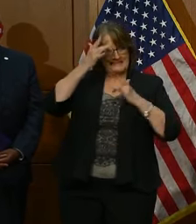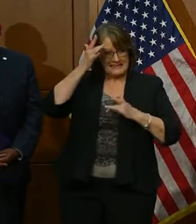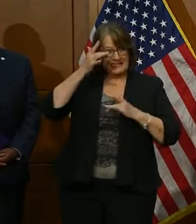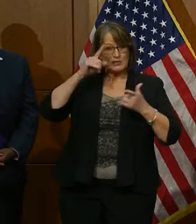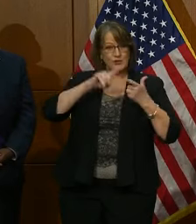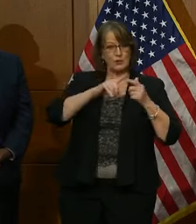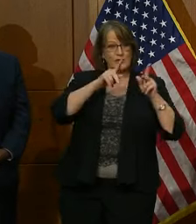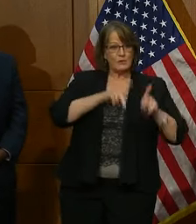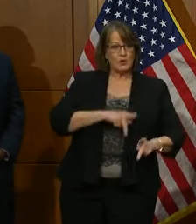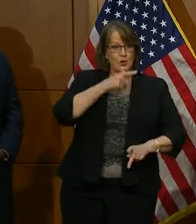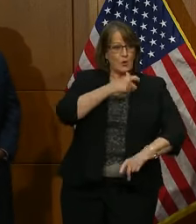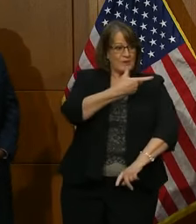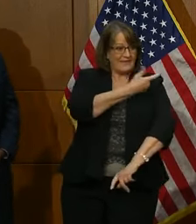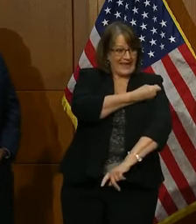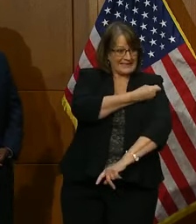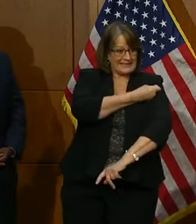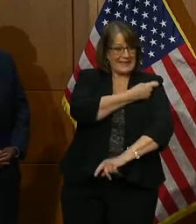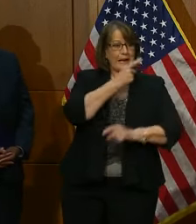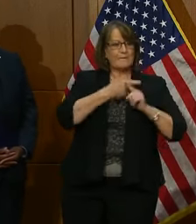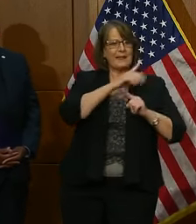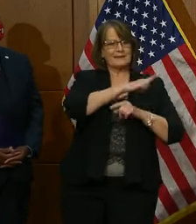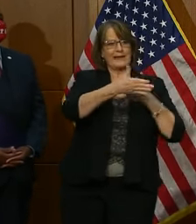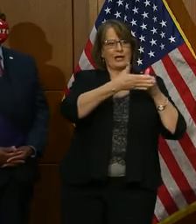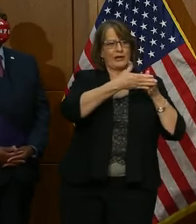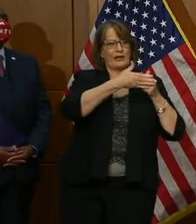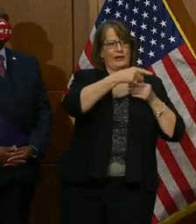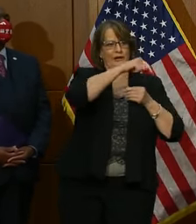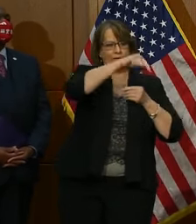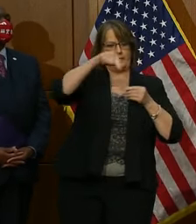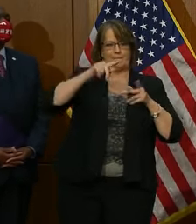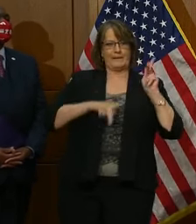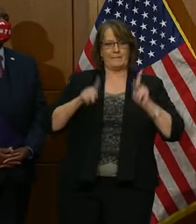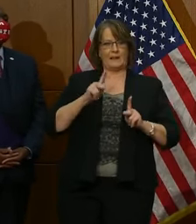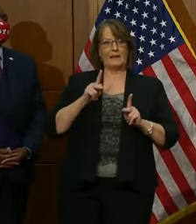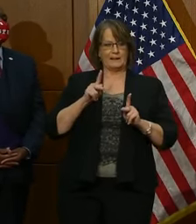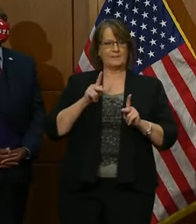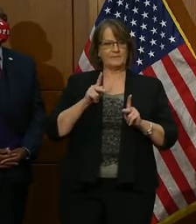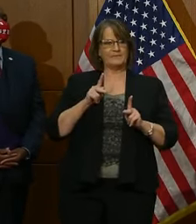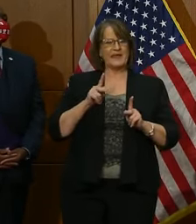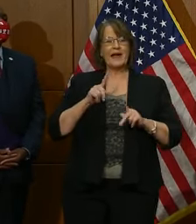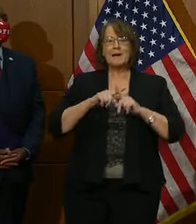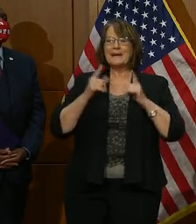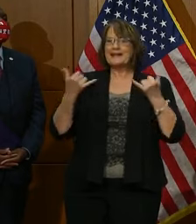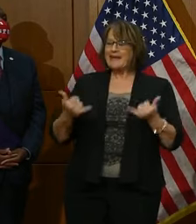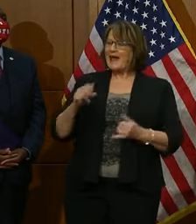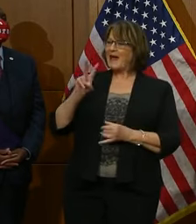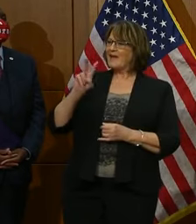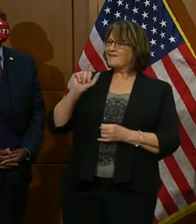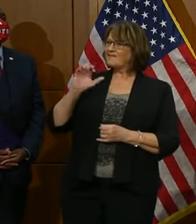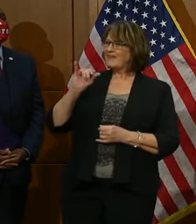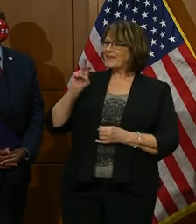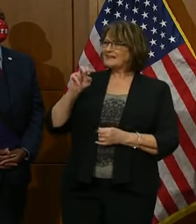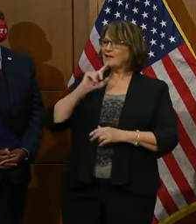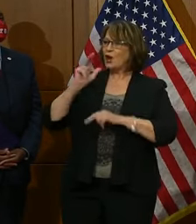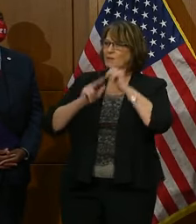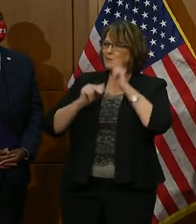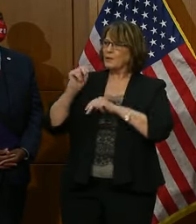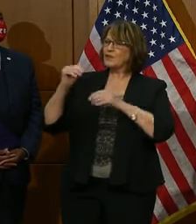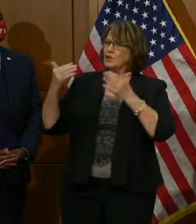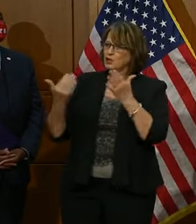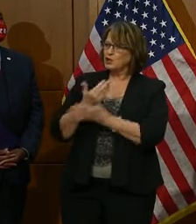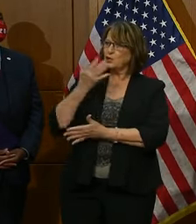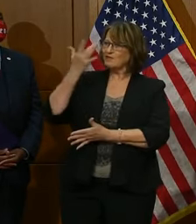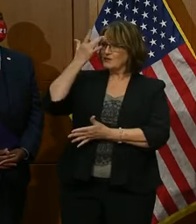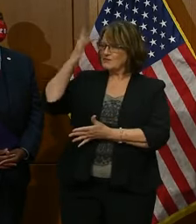was vaccinated and their close contacts. But the current vaccines to fight COVID in this country are built from a new and smartly innovative technology